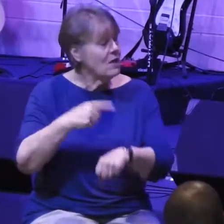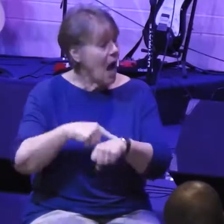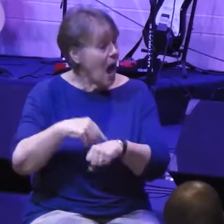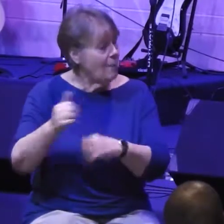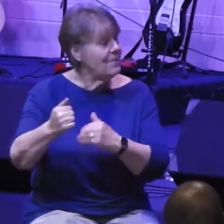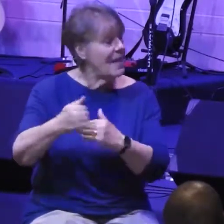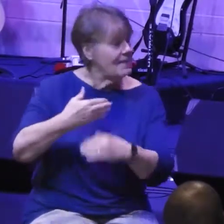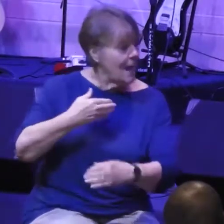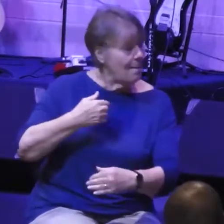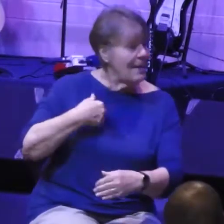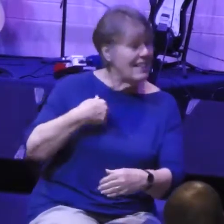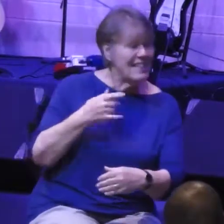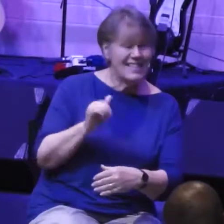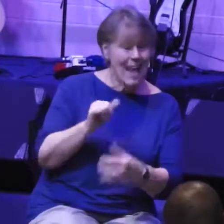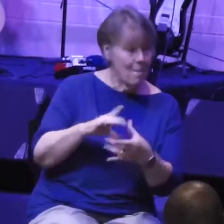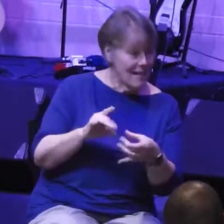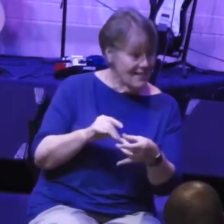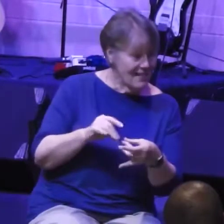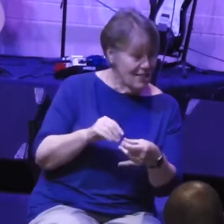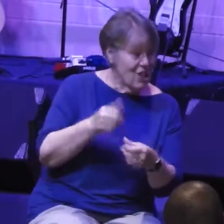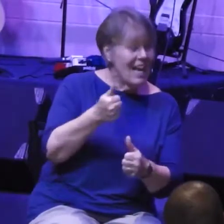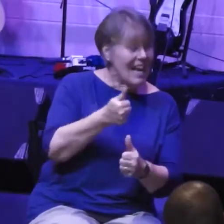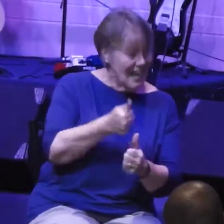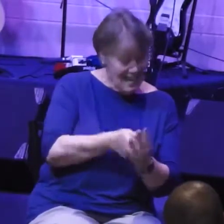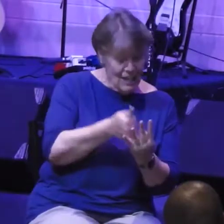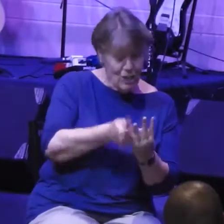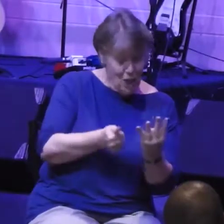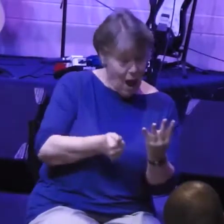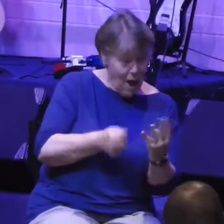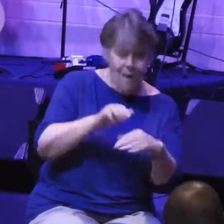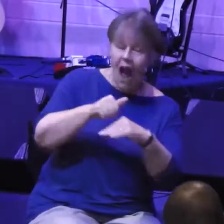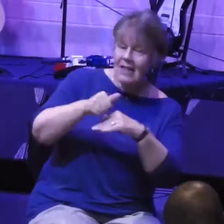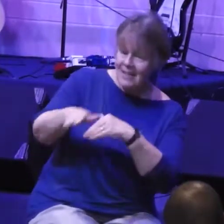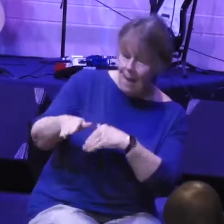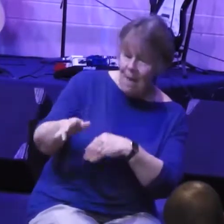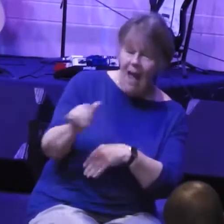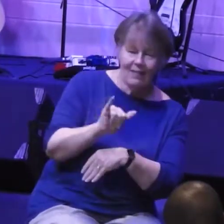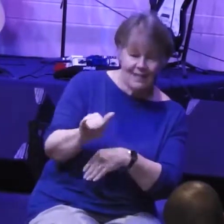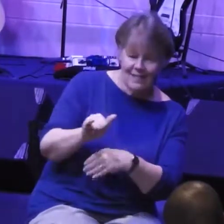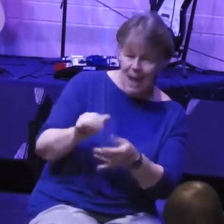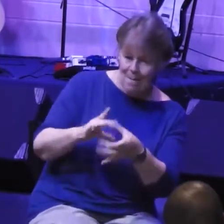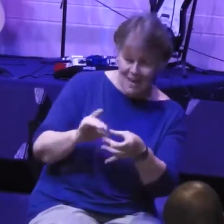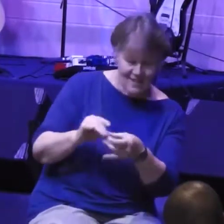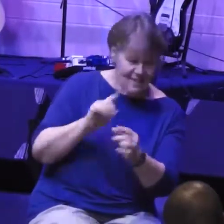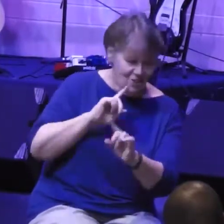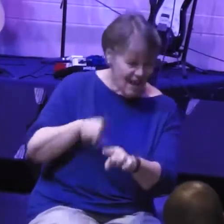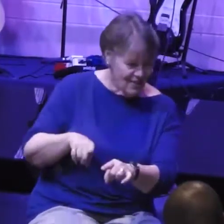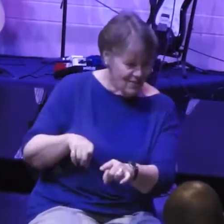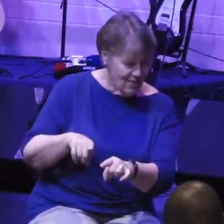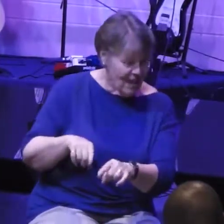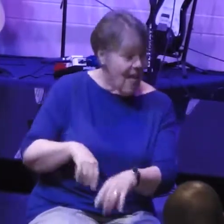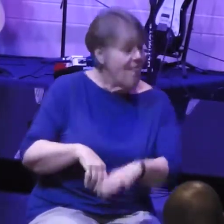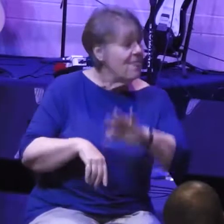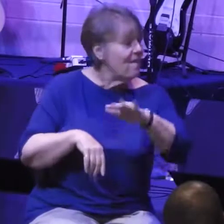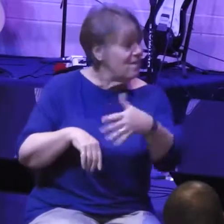message and each time I gave them the same answer. Then, the fifth time, Sanballat sent his aid to